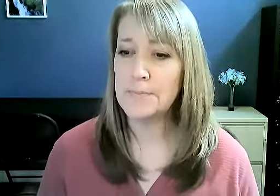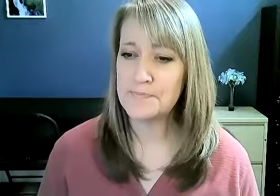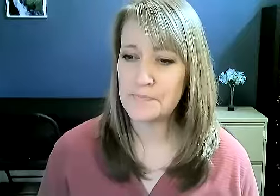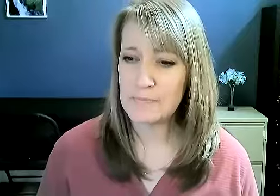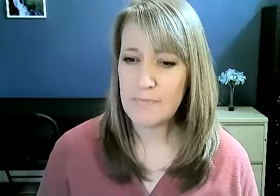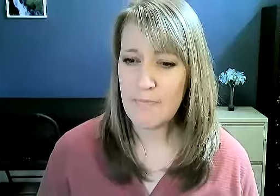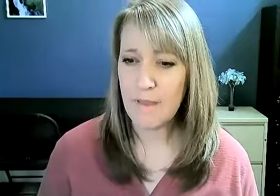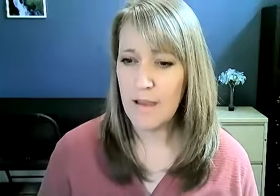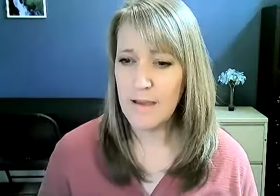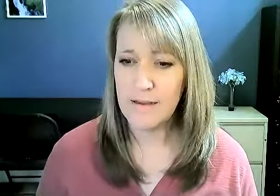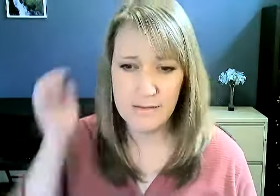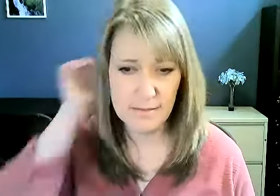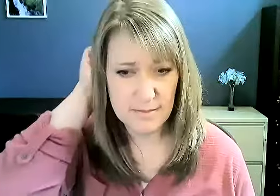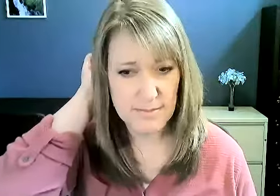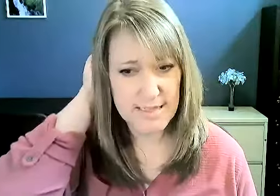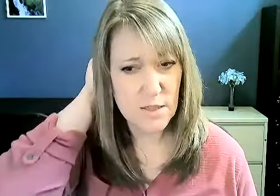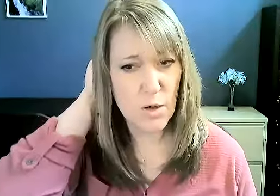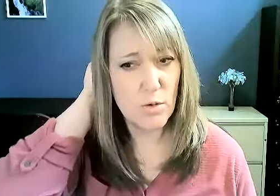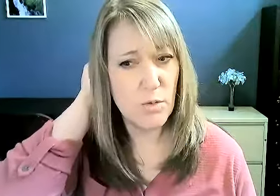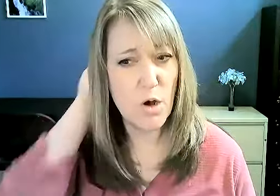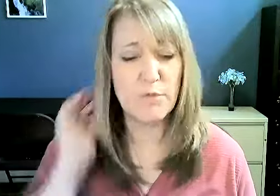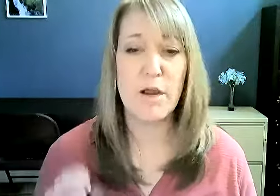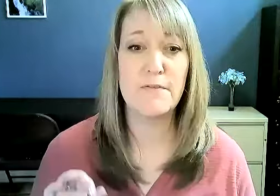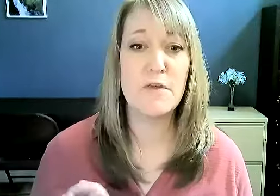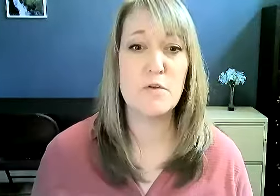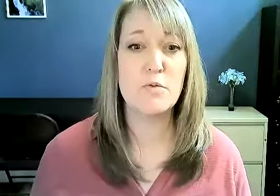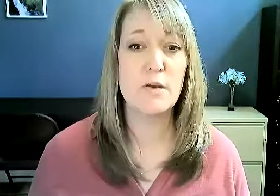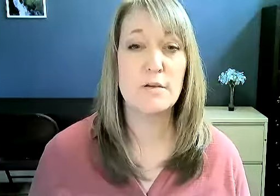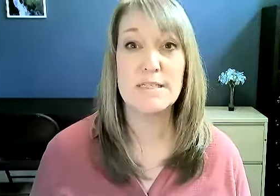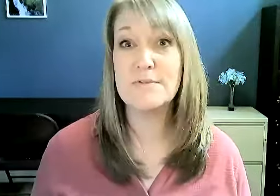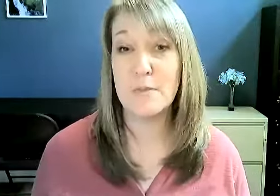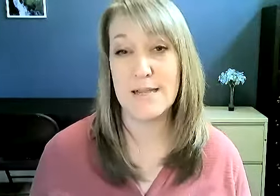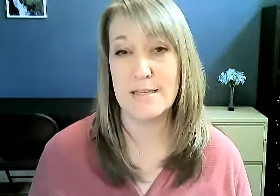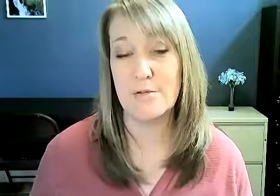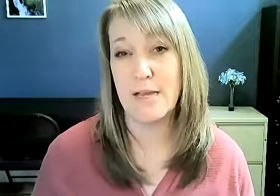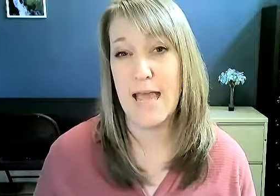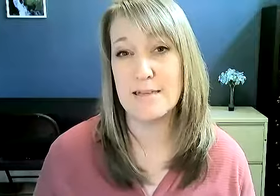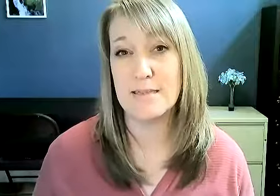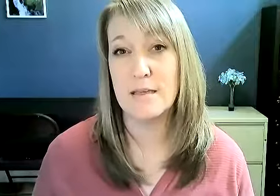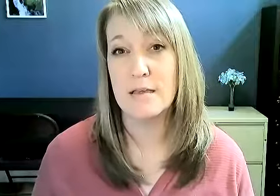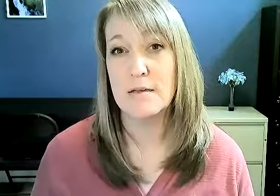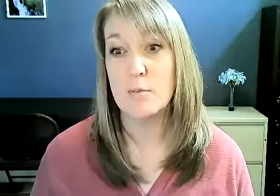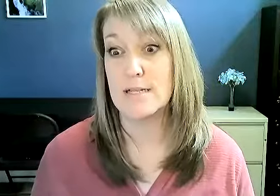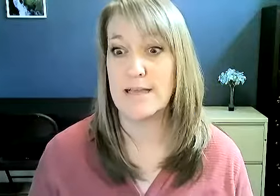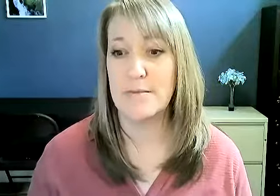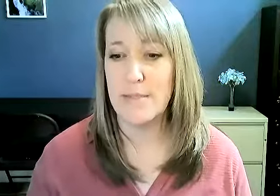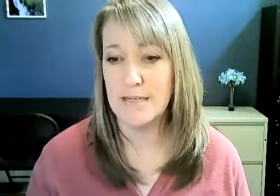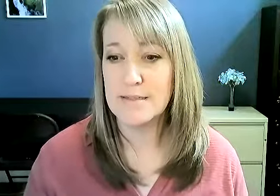let's go over a few different ways that you could ask what a sign means.